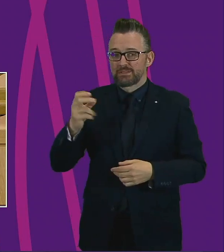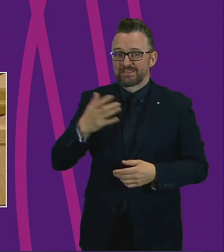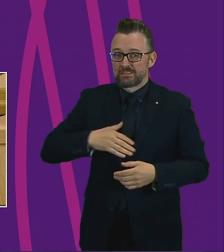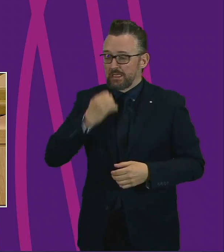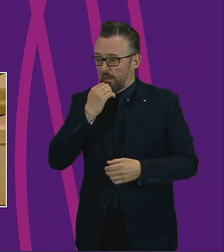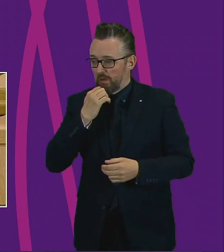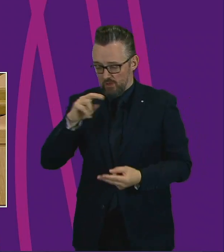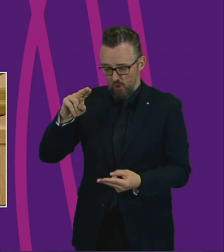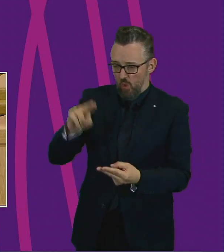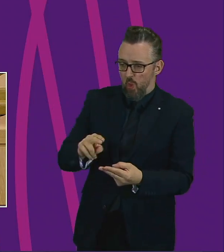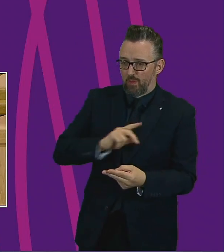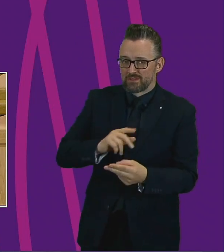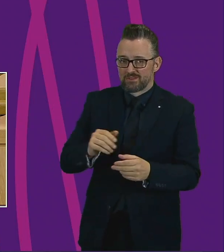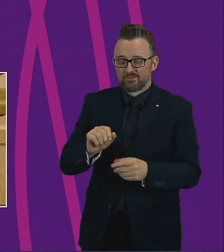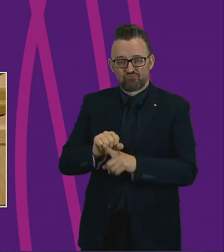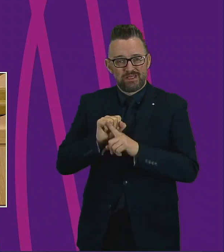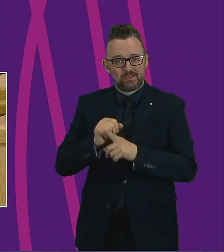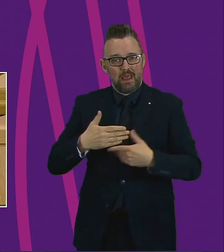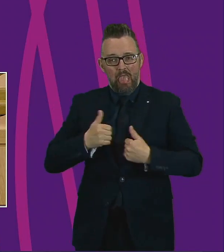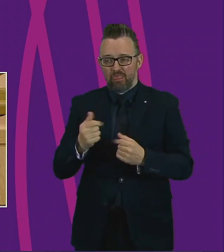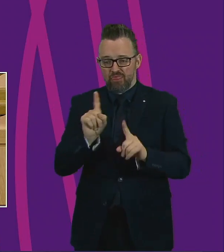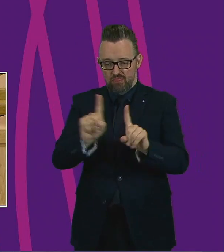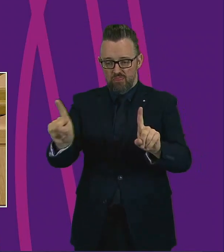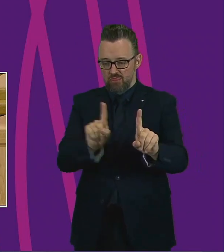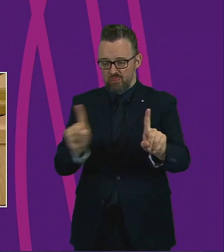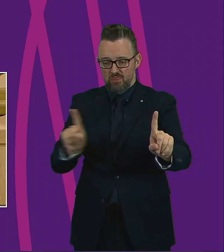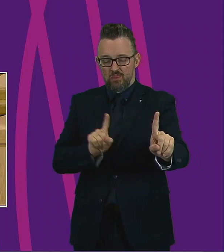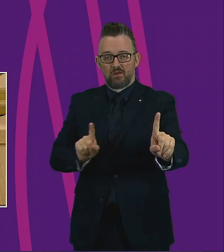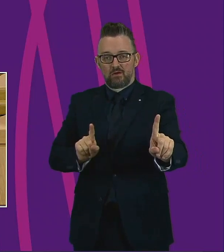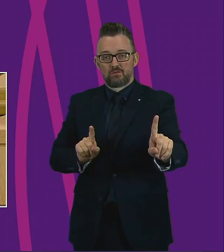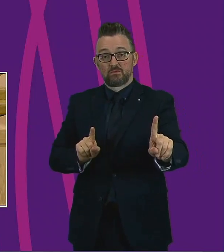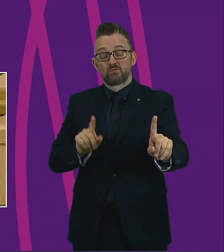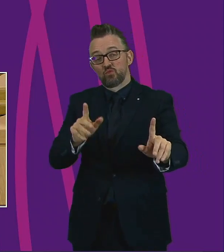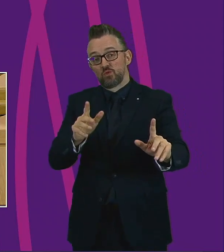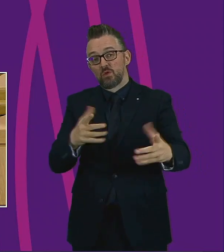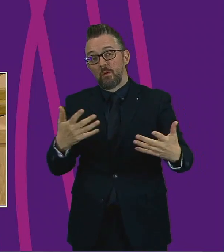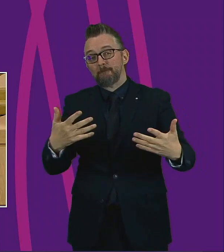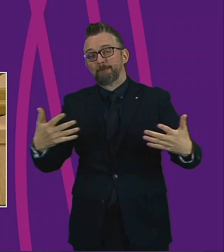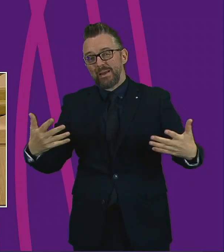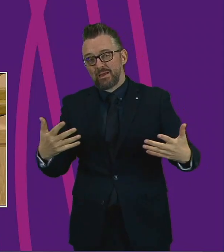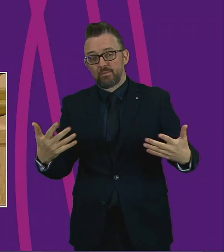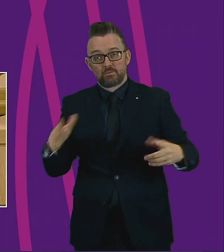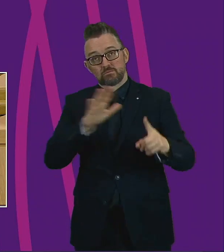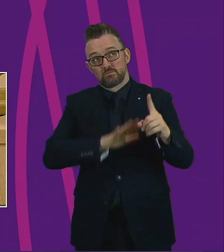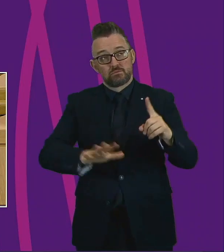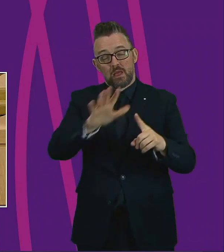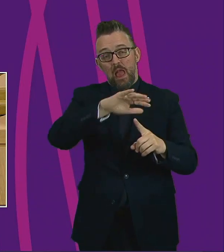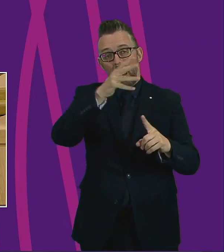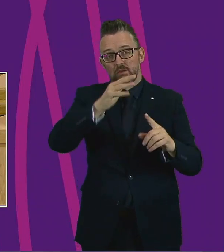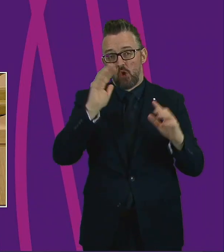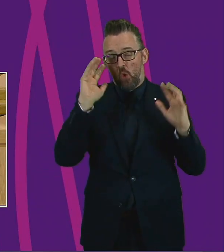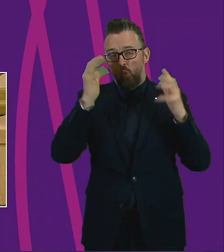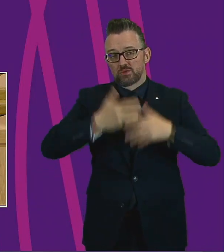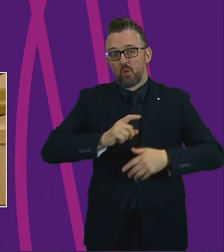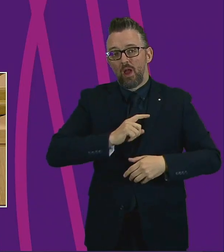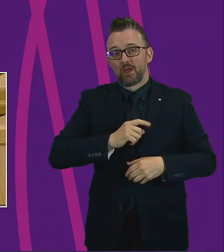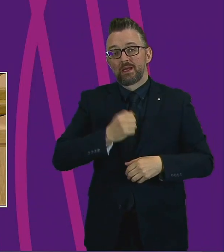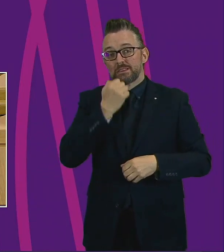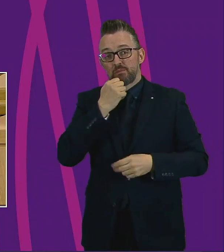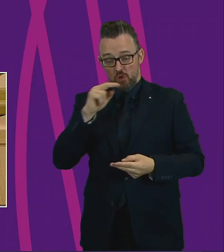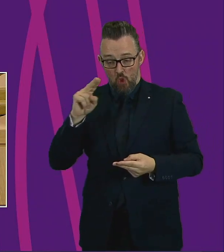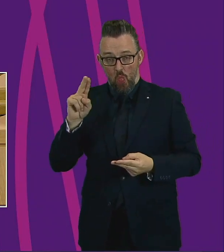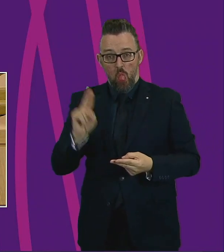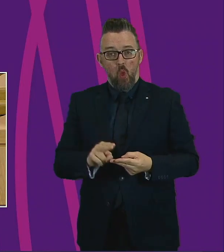numbers low to protect public health. There is a genuine concern across the Highlands that low passenger numbers on